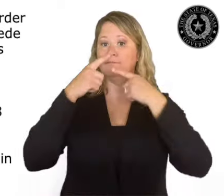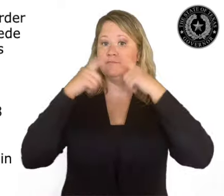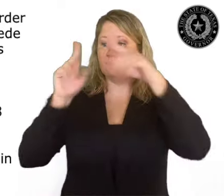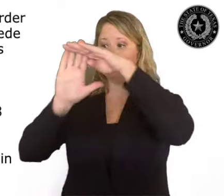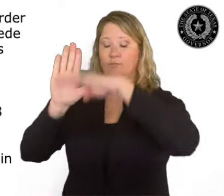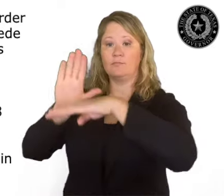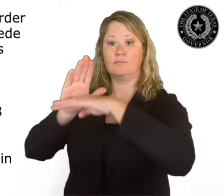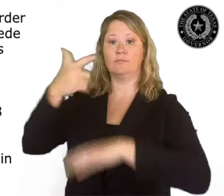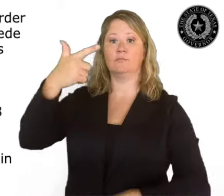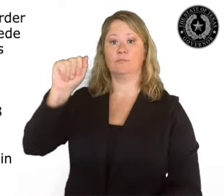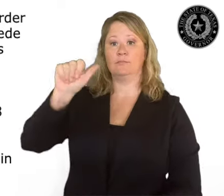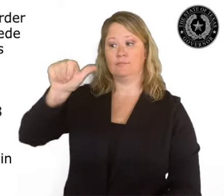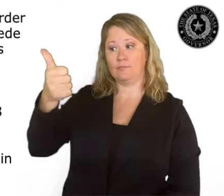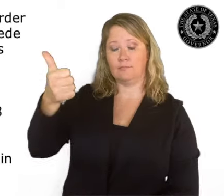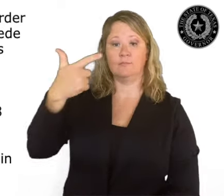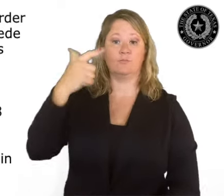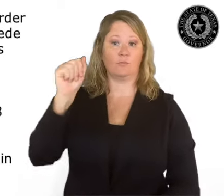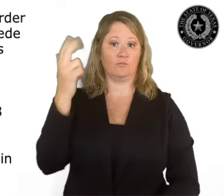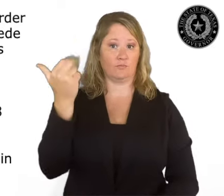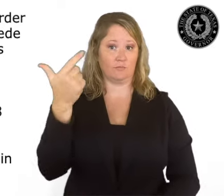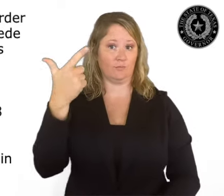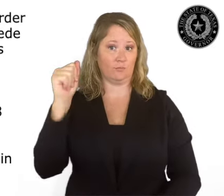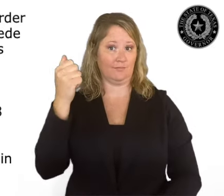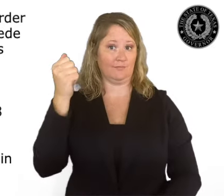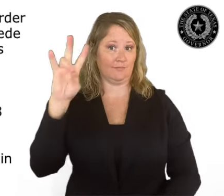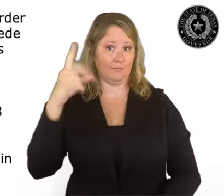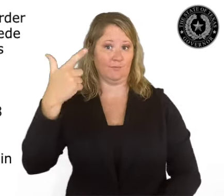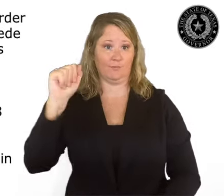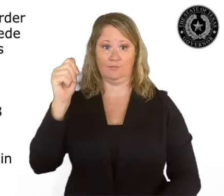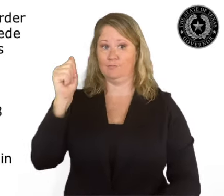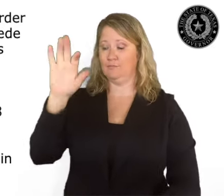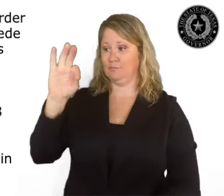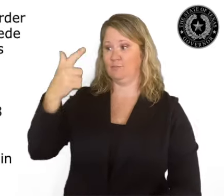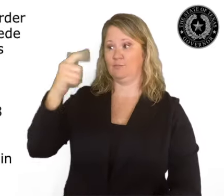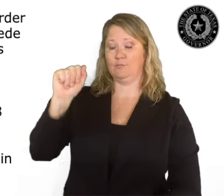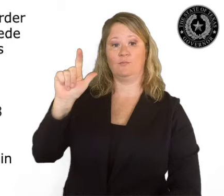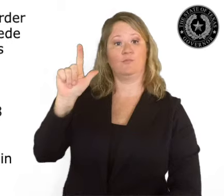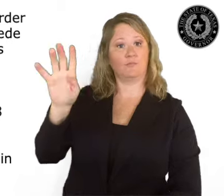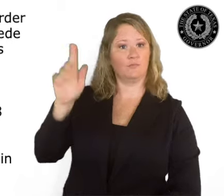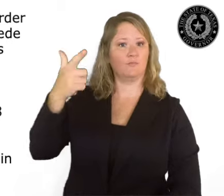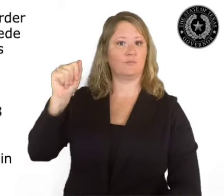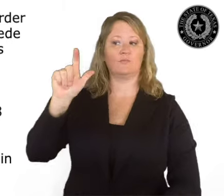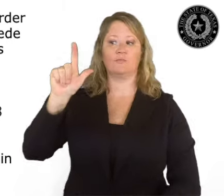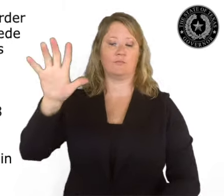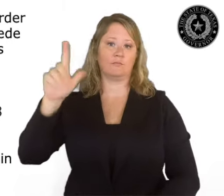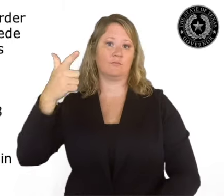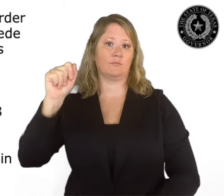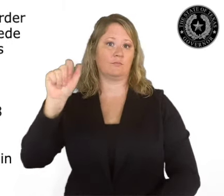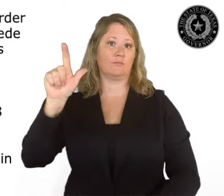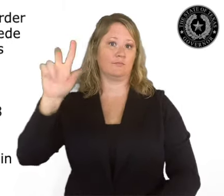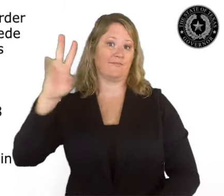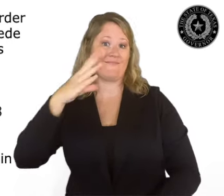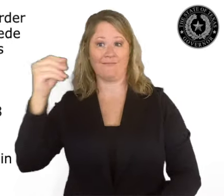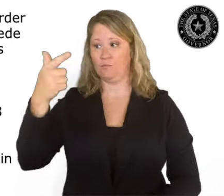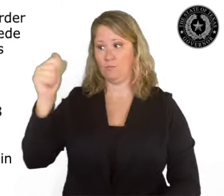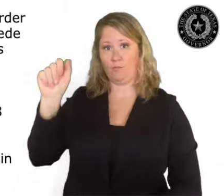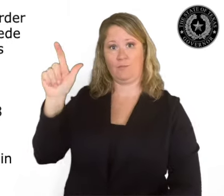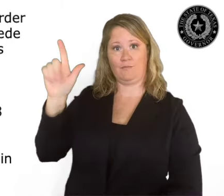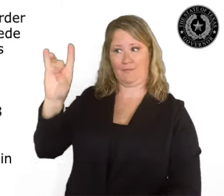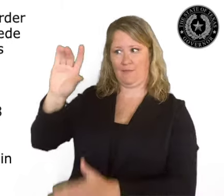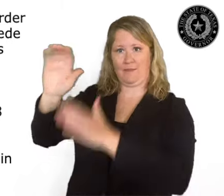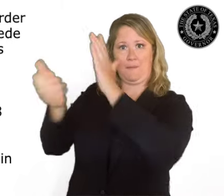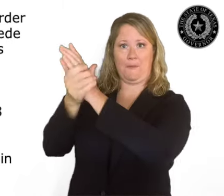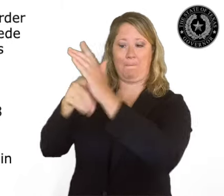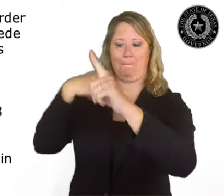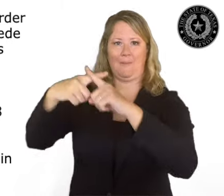This executive order does not supersede executive orders GA-10, GA-13, GA-17, GA